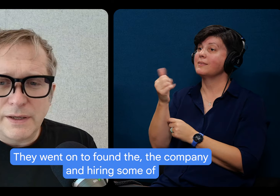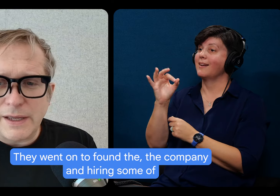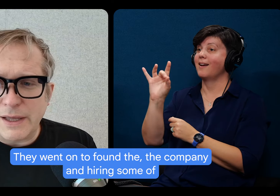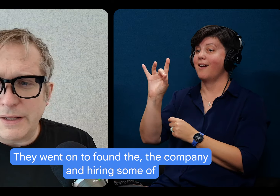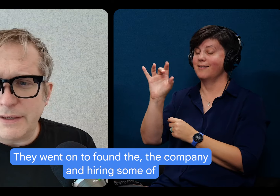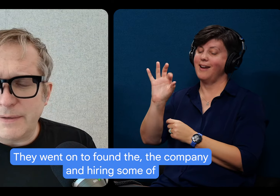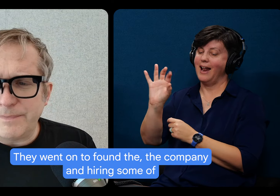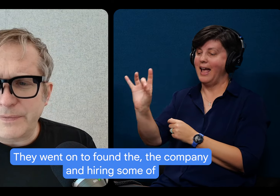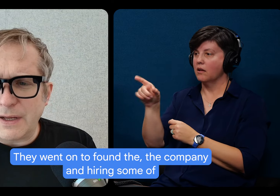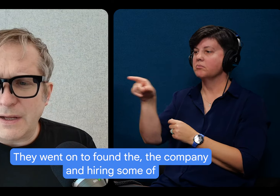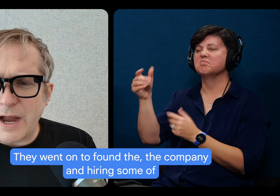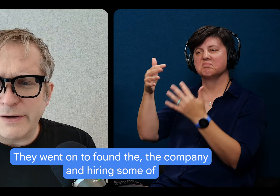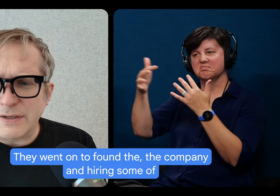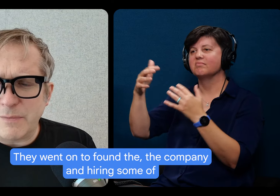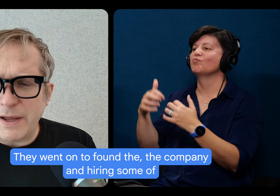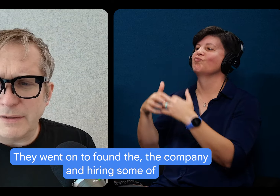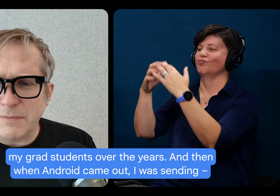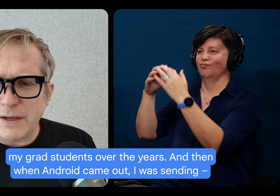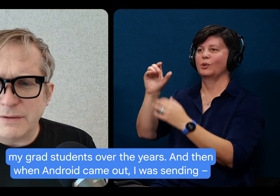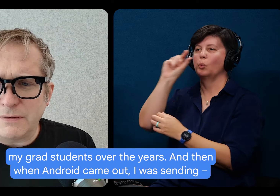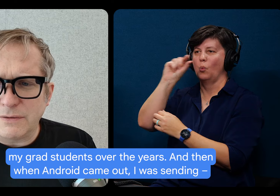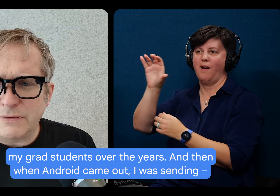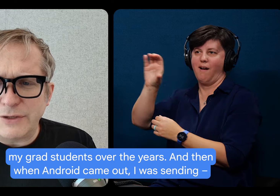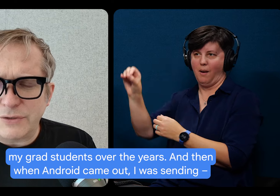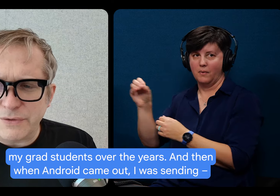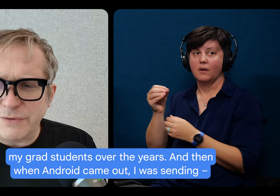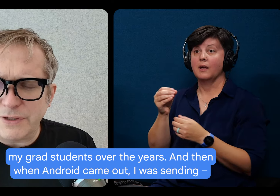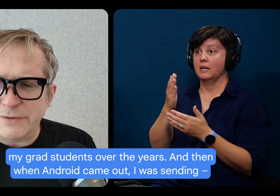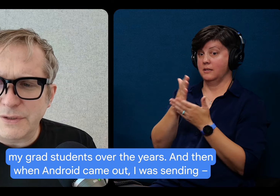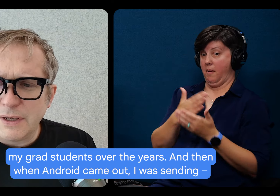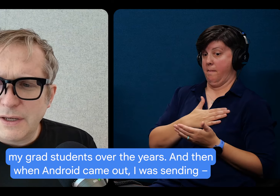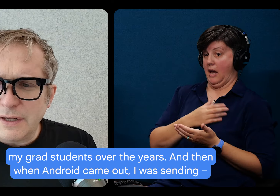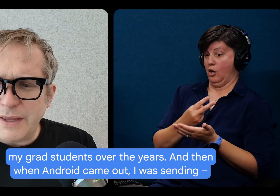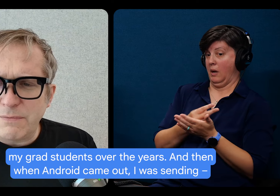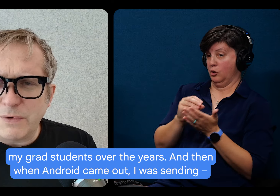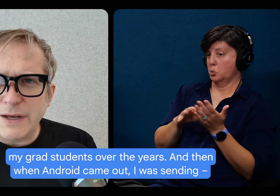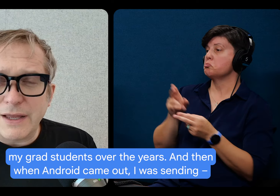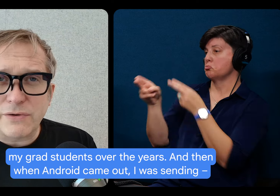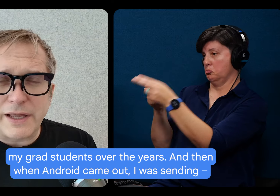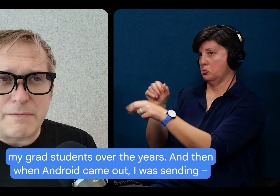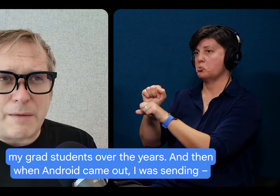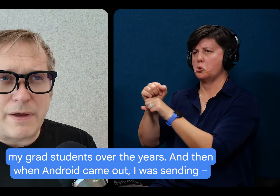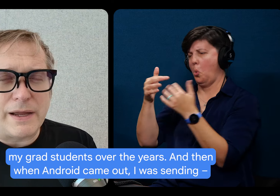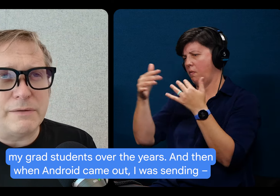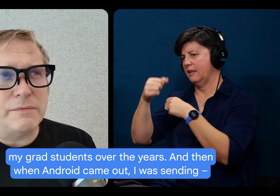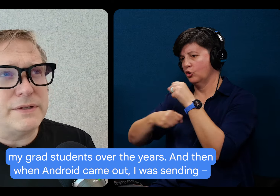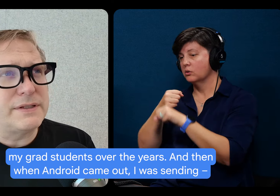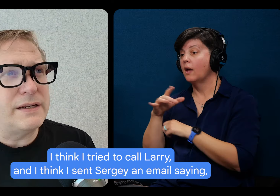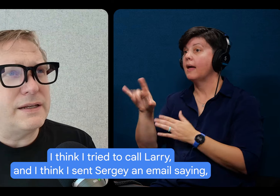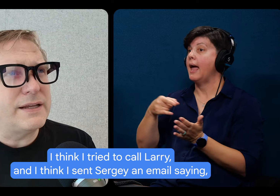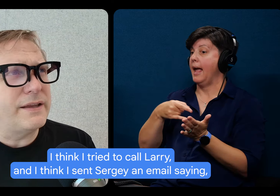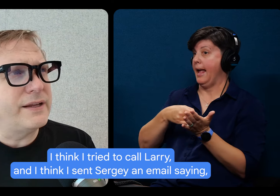and hiring some of my grad students over the years. And then when Android came up, I